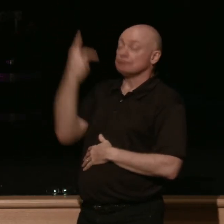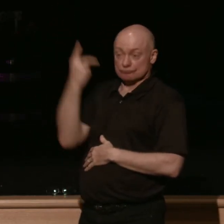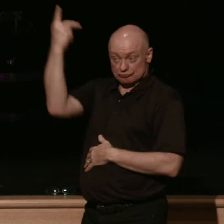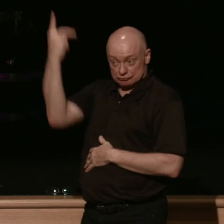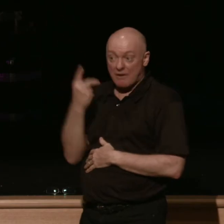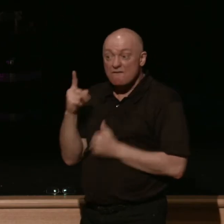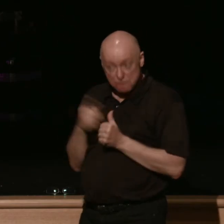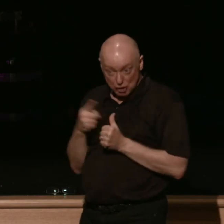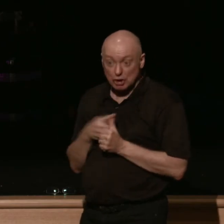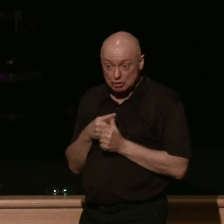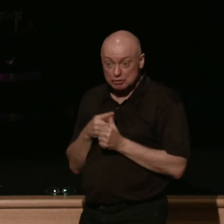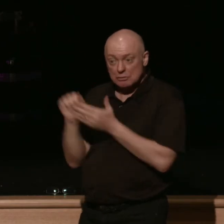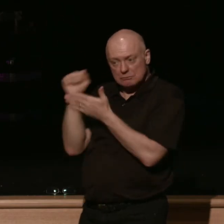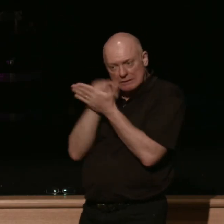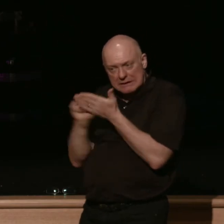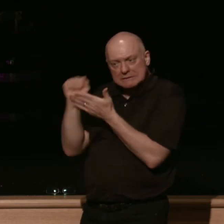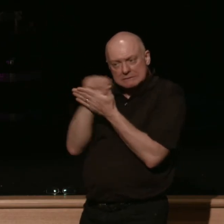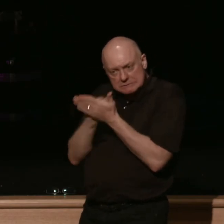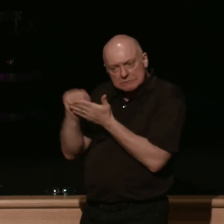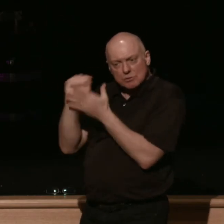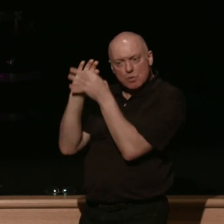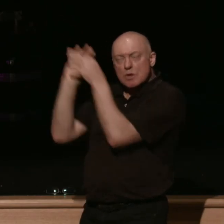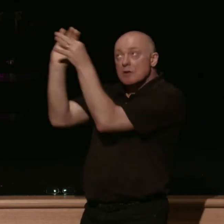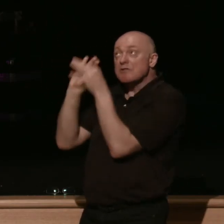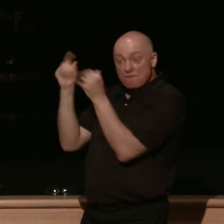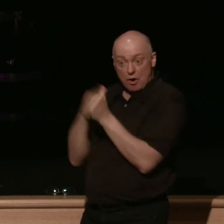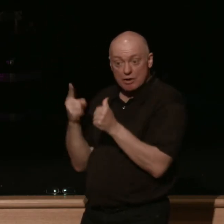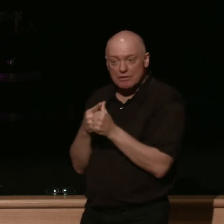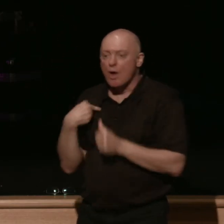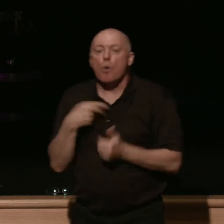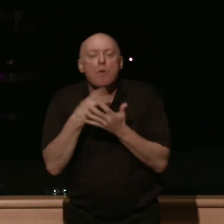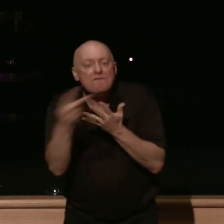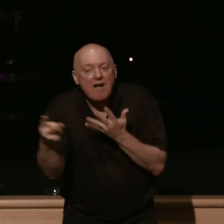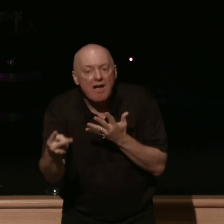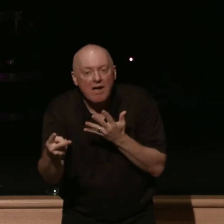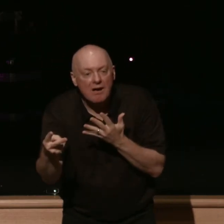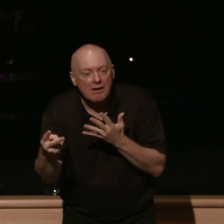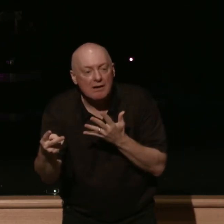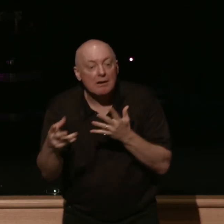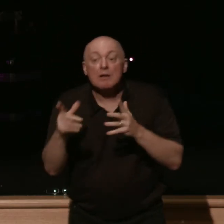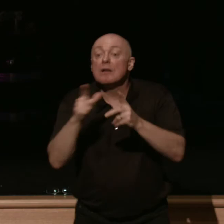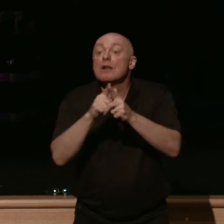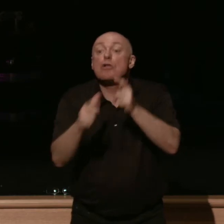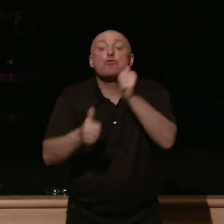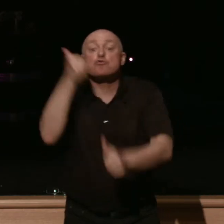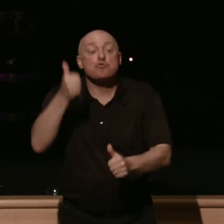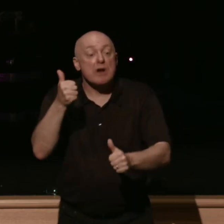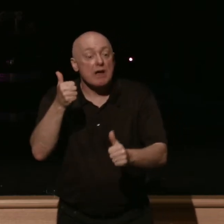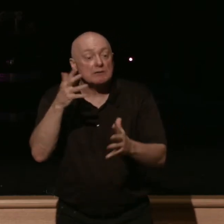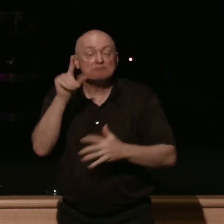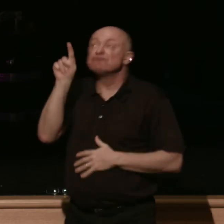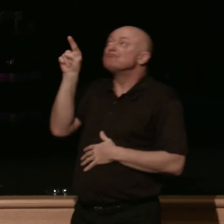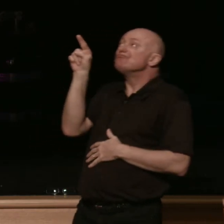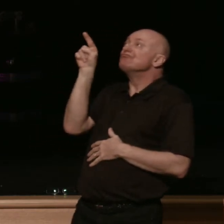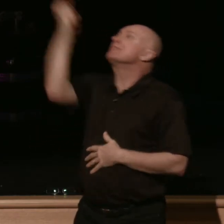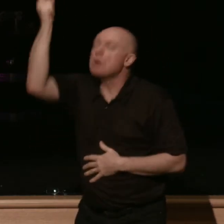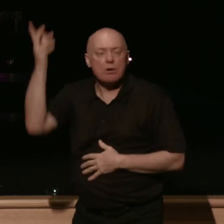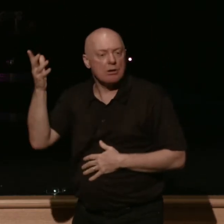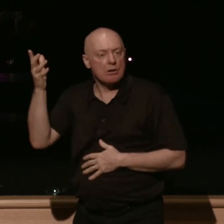fail to say we fail to see this haven't we we fail to see that the one who suffers the greatest injustice is the god of